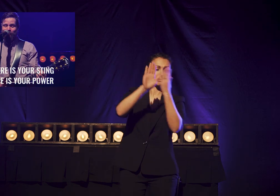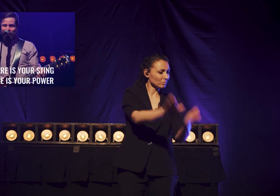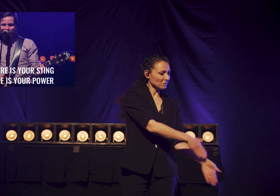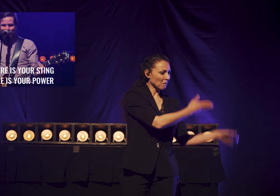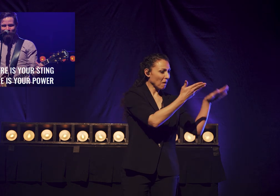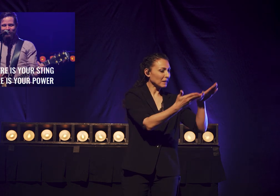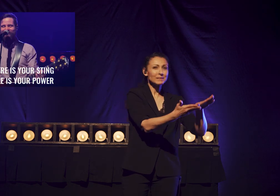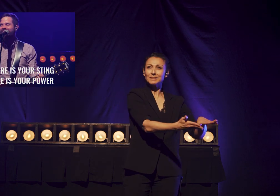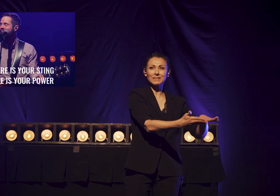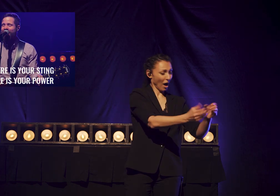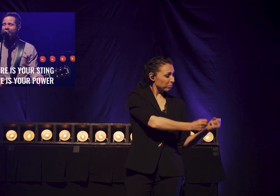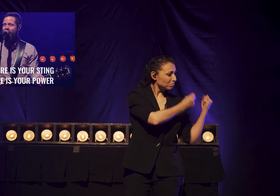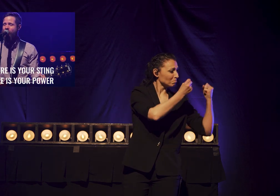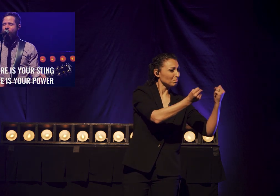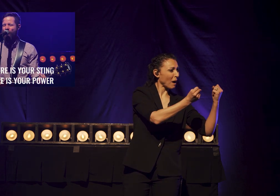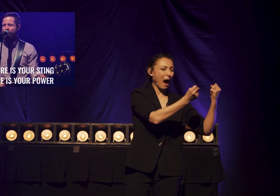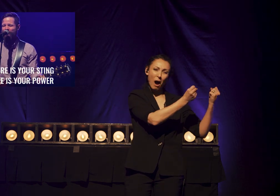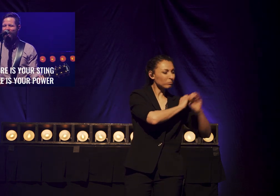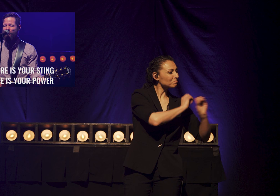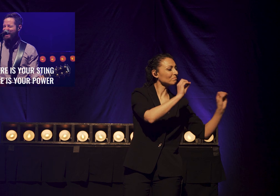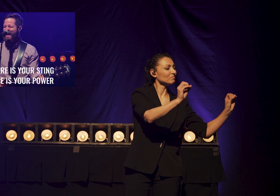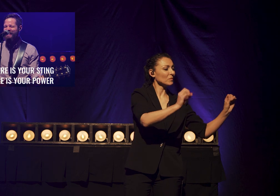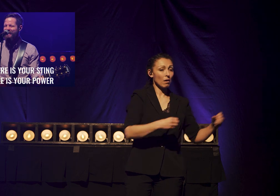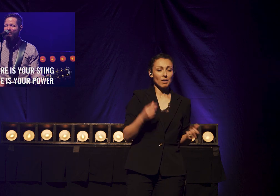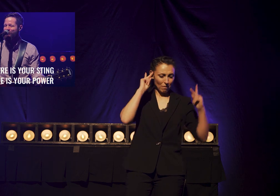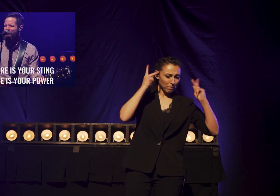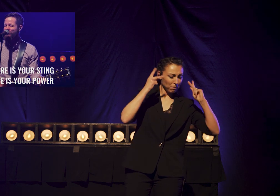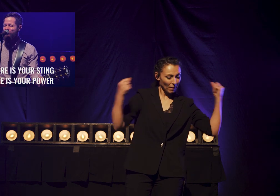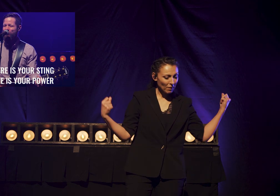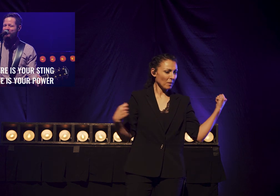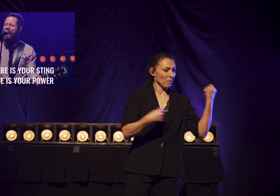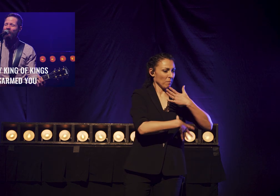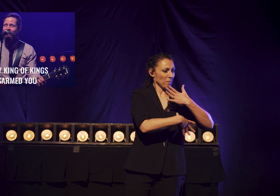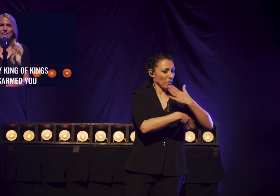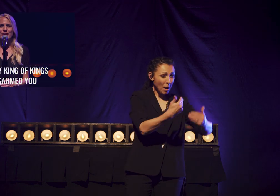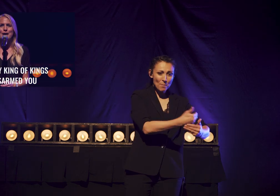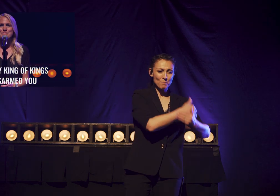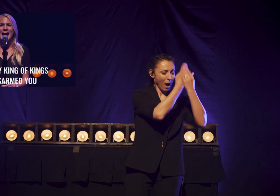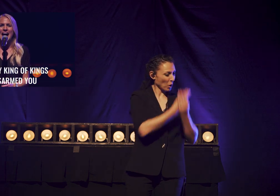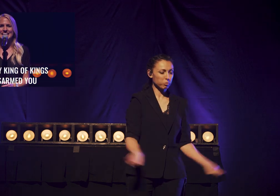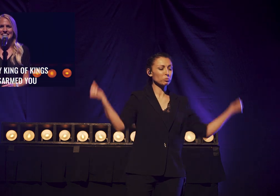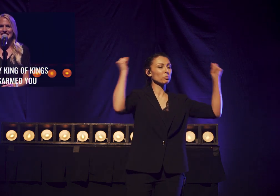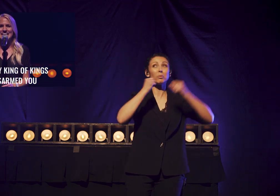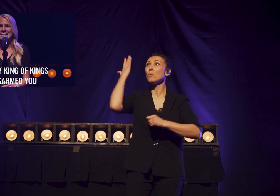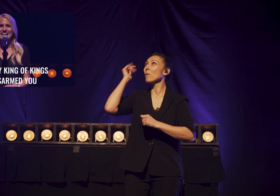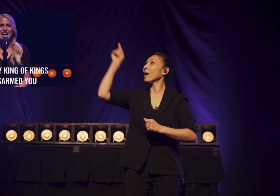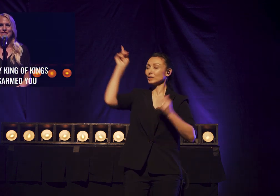Is Your Steam Oh Fear Where Is Your Power The Mighty King Of